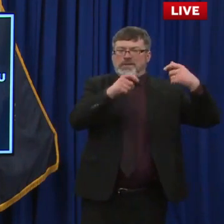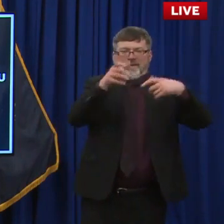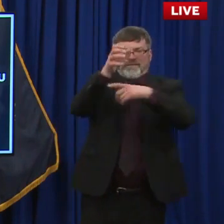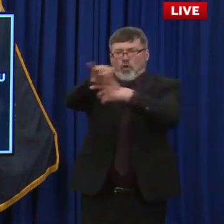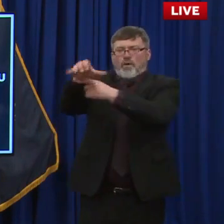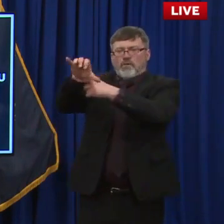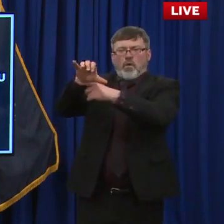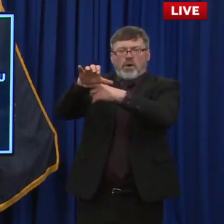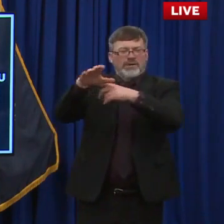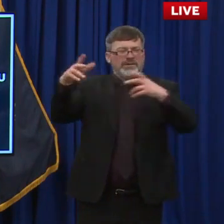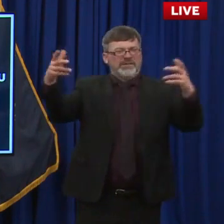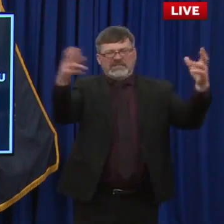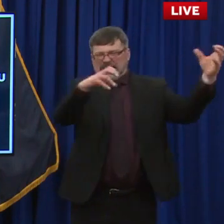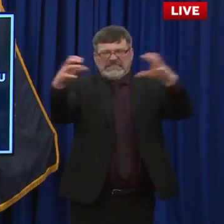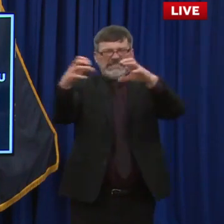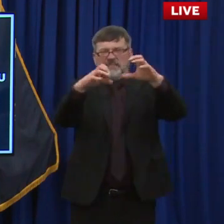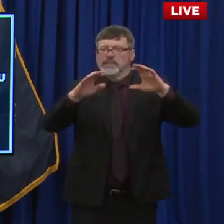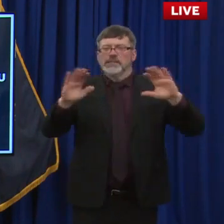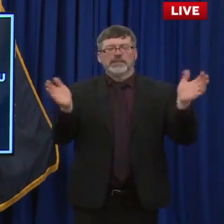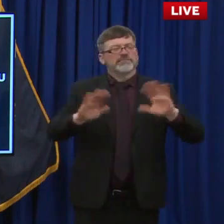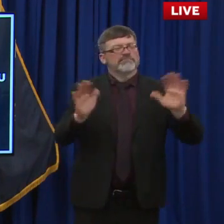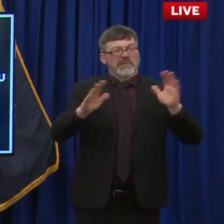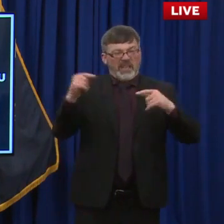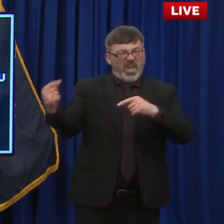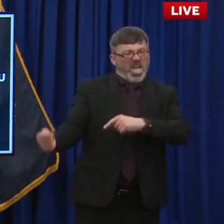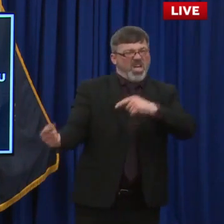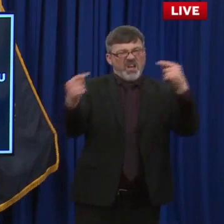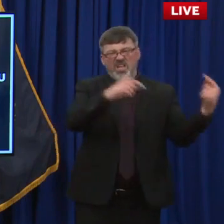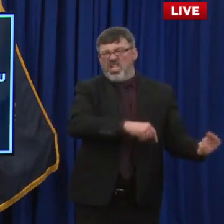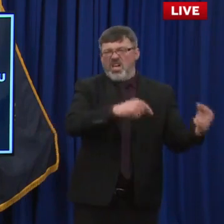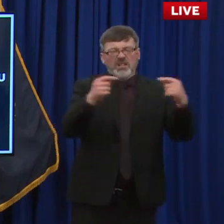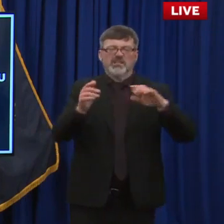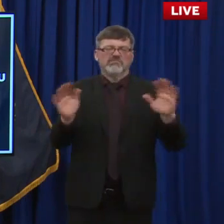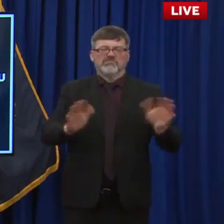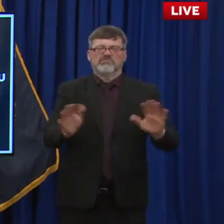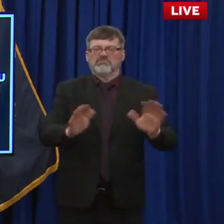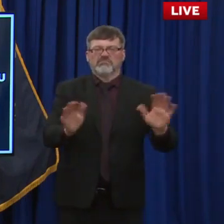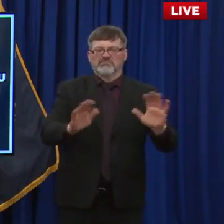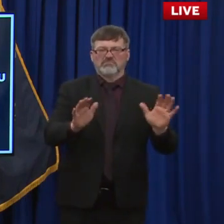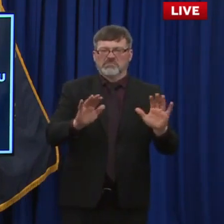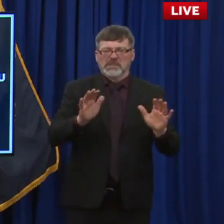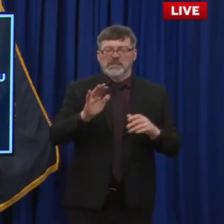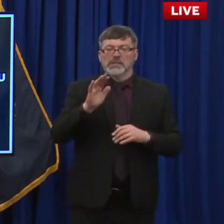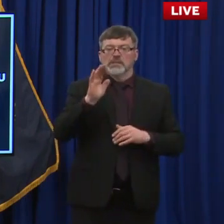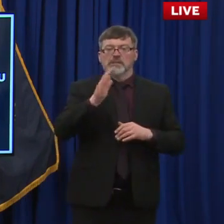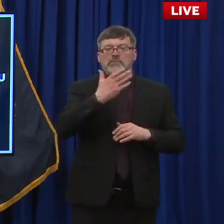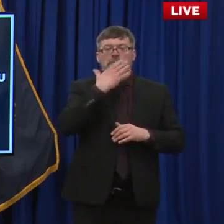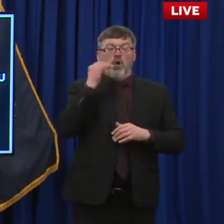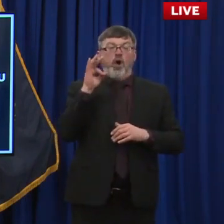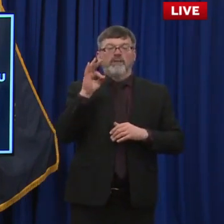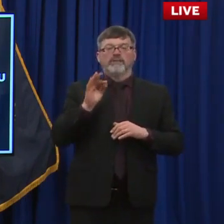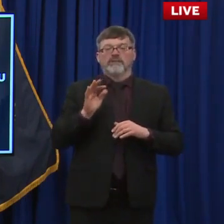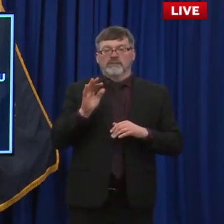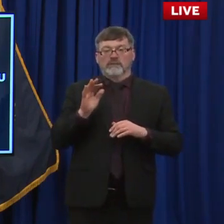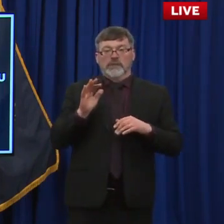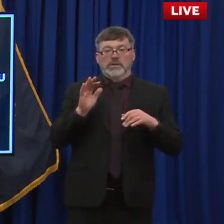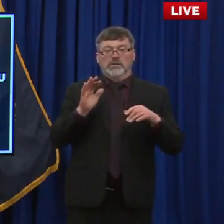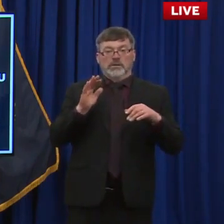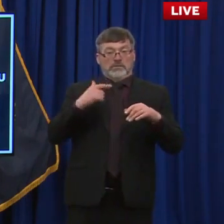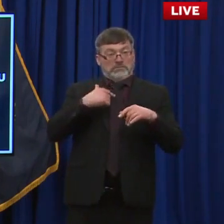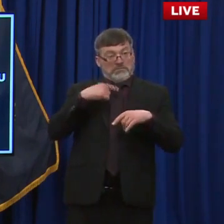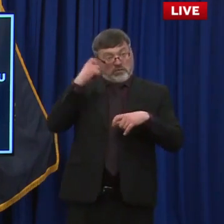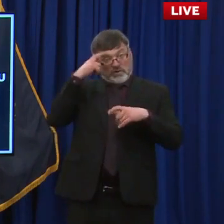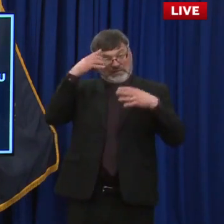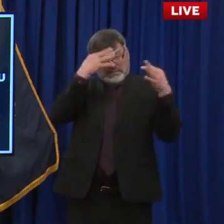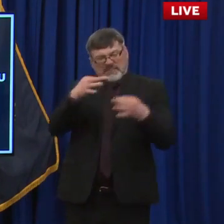uh, restrictions in. And next thing you know, we become a system and a government of, of really, uh, oversight and, and monitoring every last